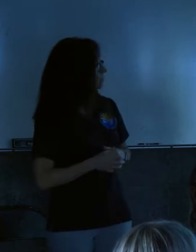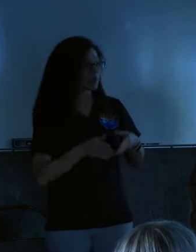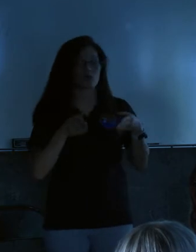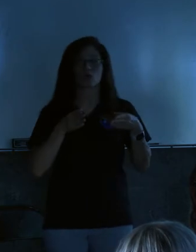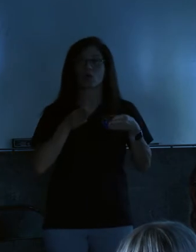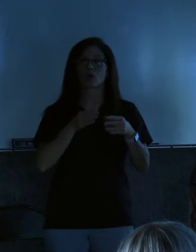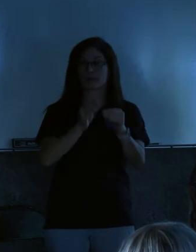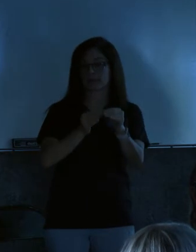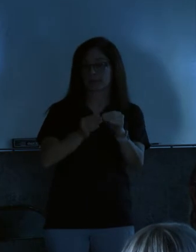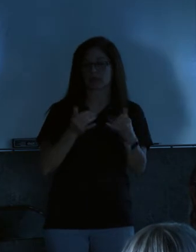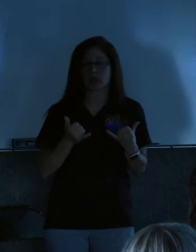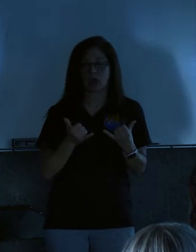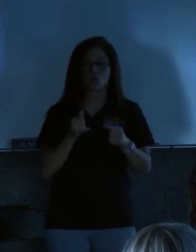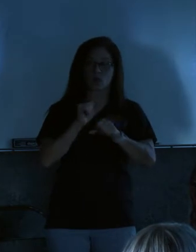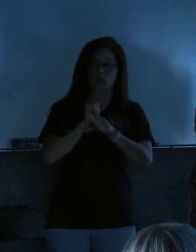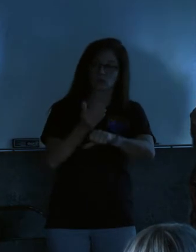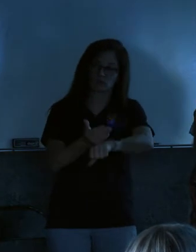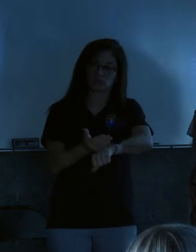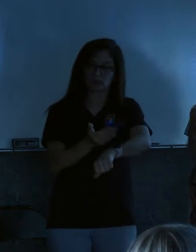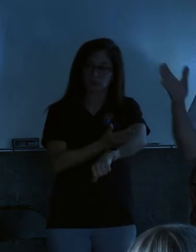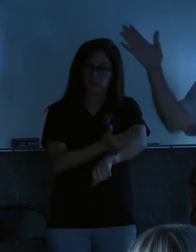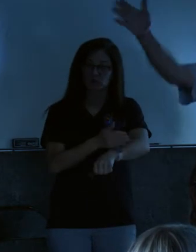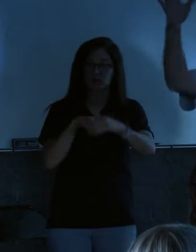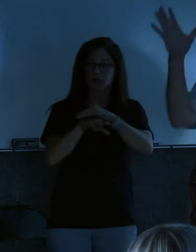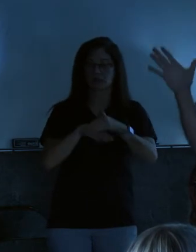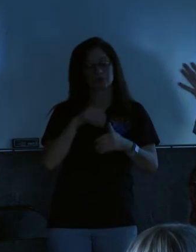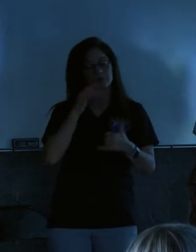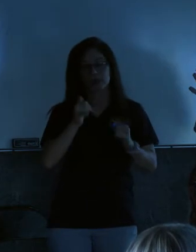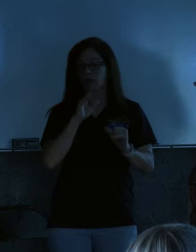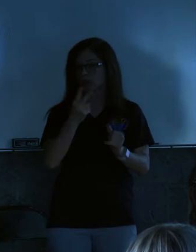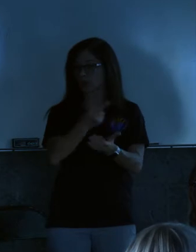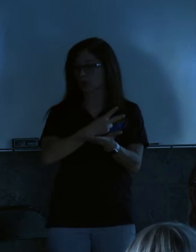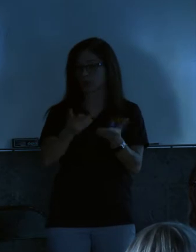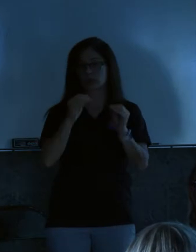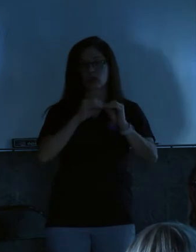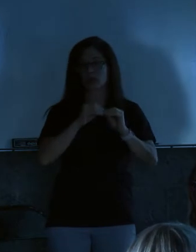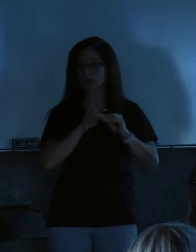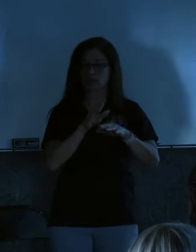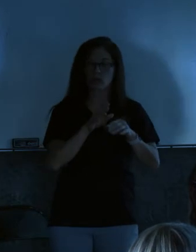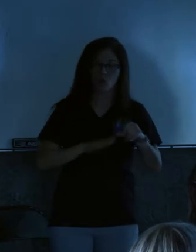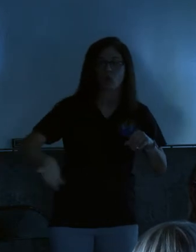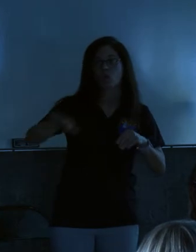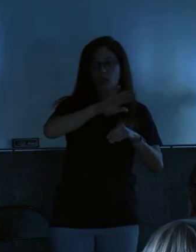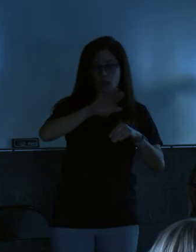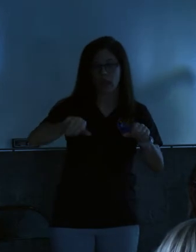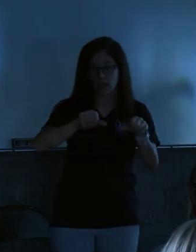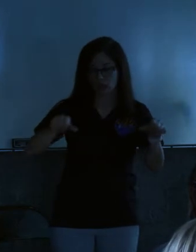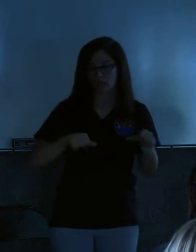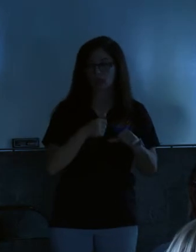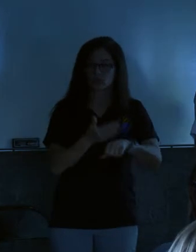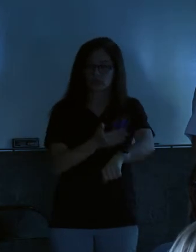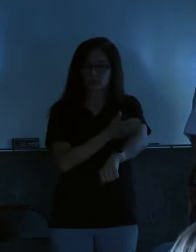currently working to improve access. It's going to take two more weeks before they're able to get through the whole area and improve the